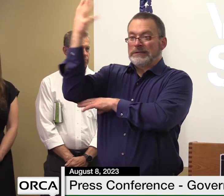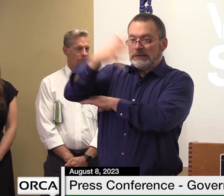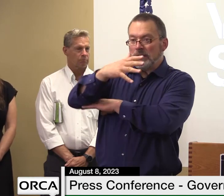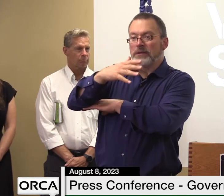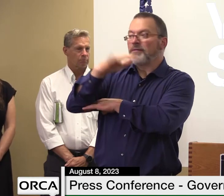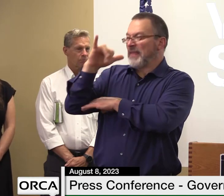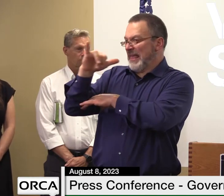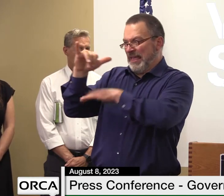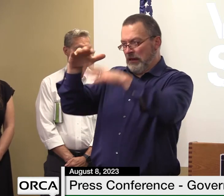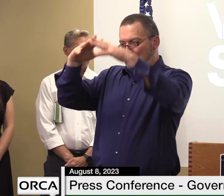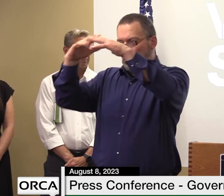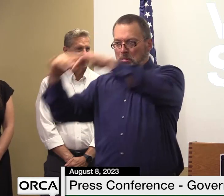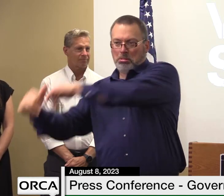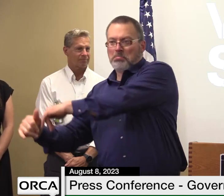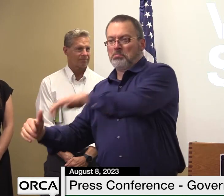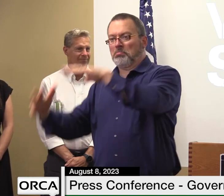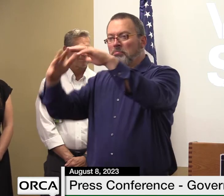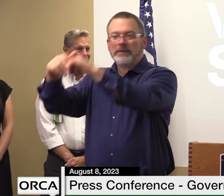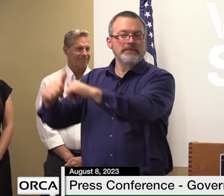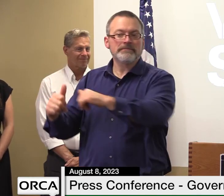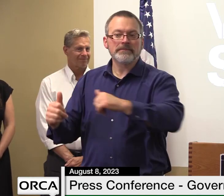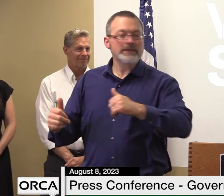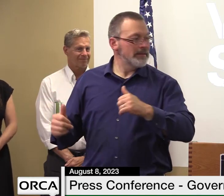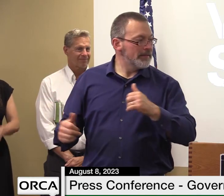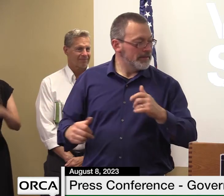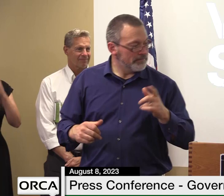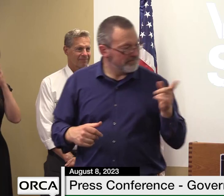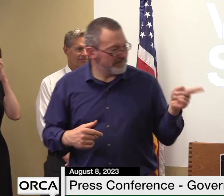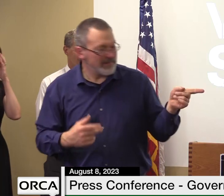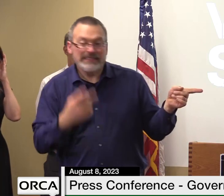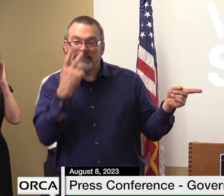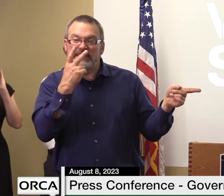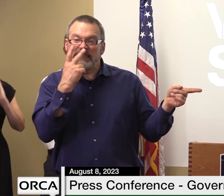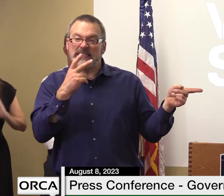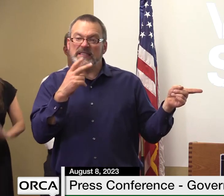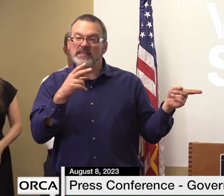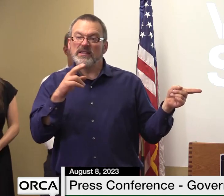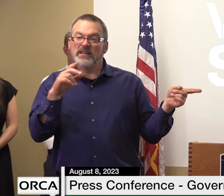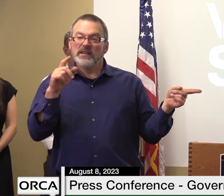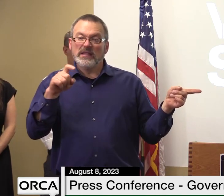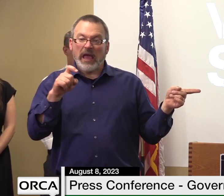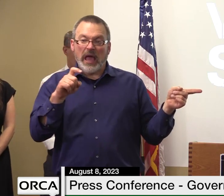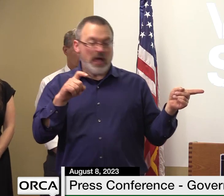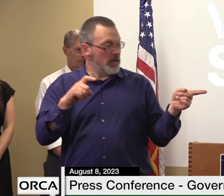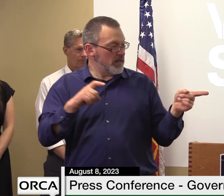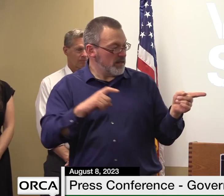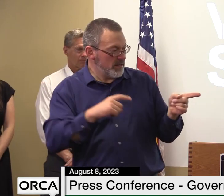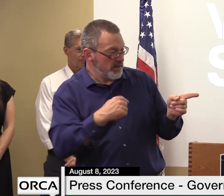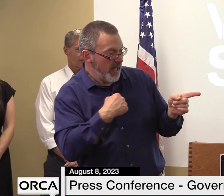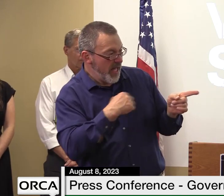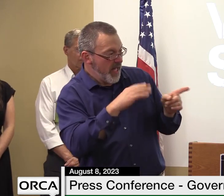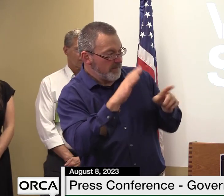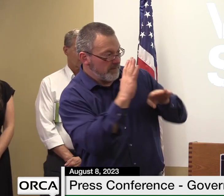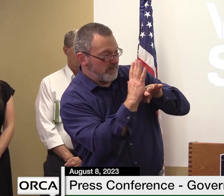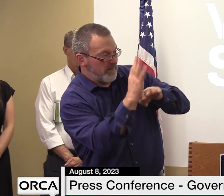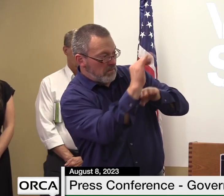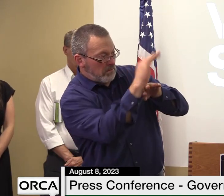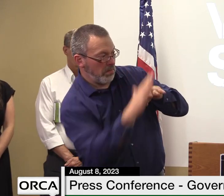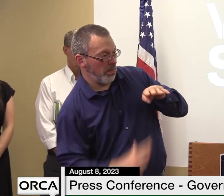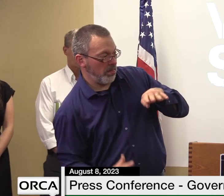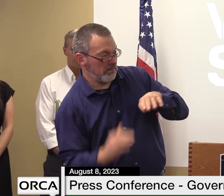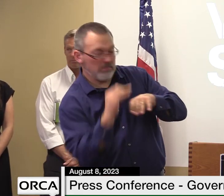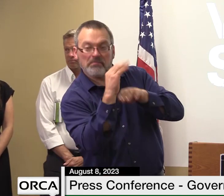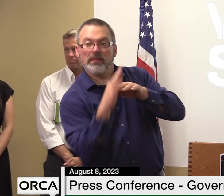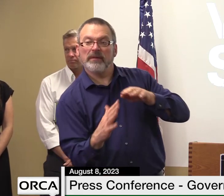this one doesn't look easy to rip wrap and get back up and running anytime soon but it but it's really sort of yeah it's permanent